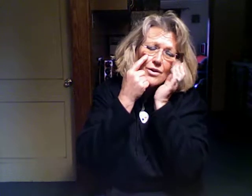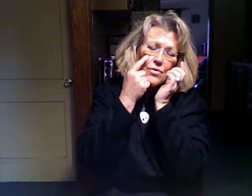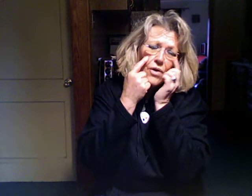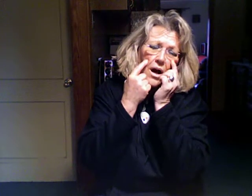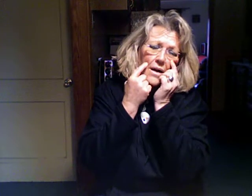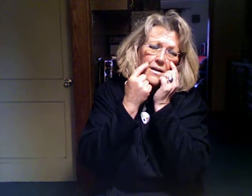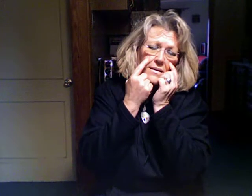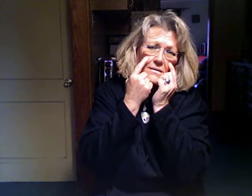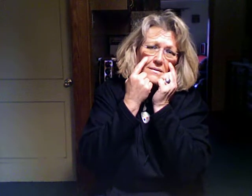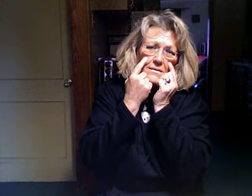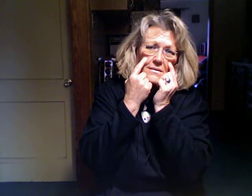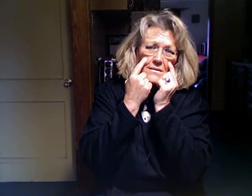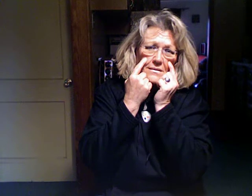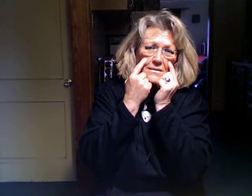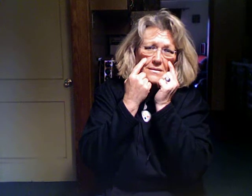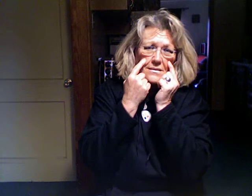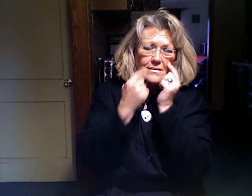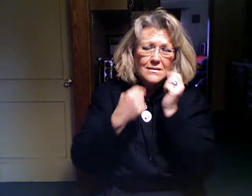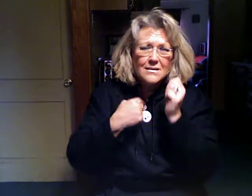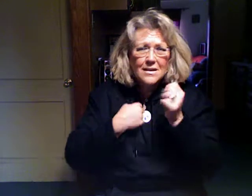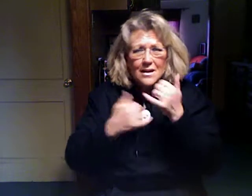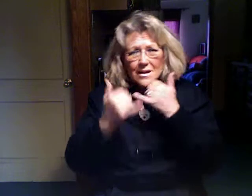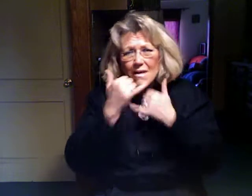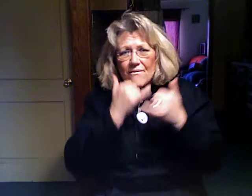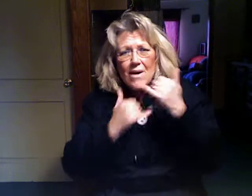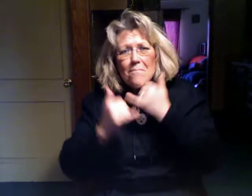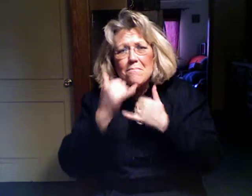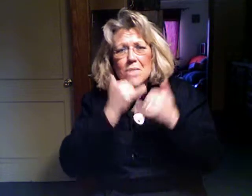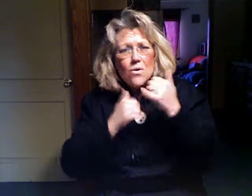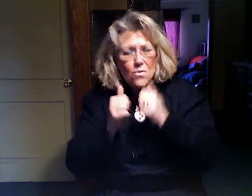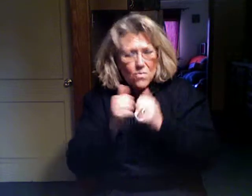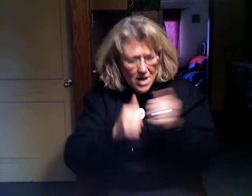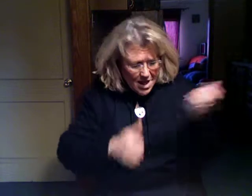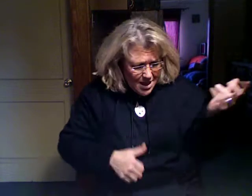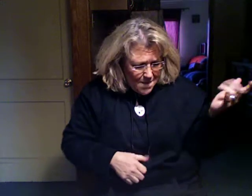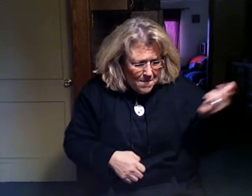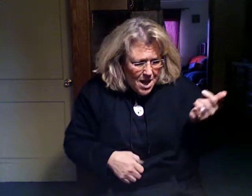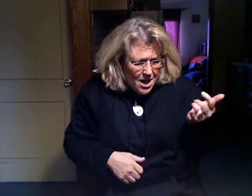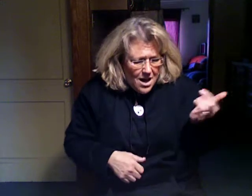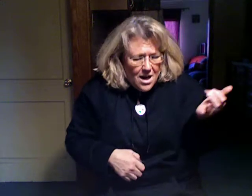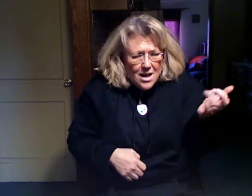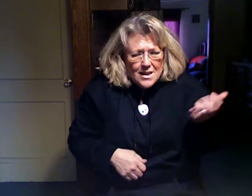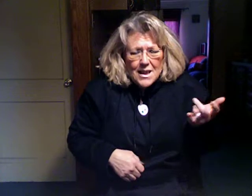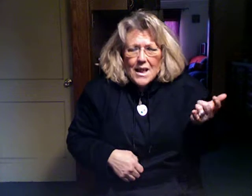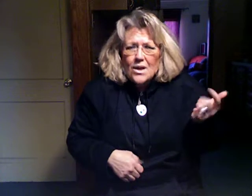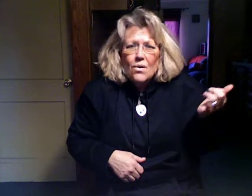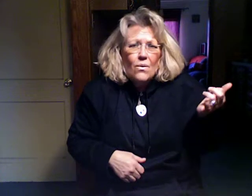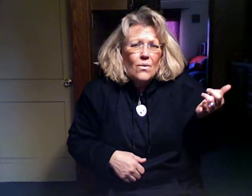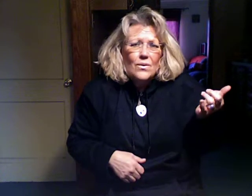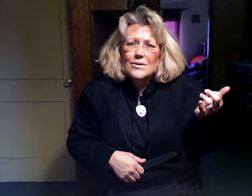crying I fumble with a melody And